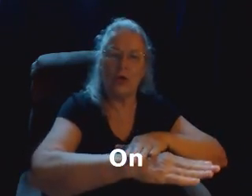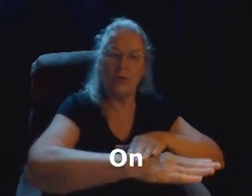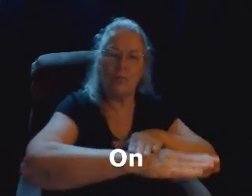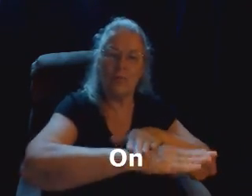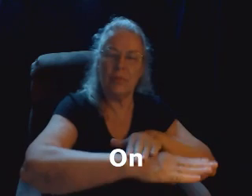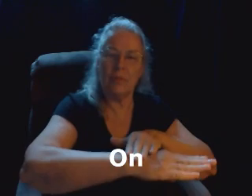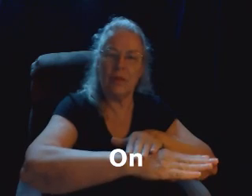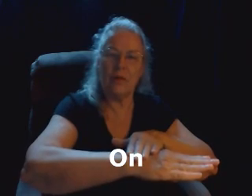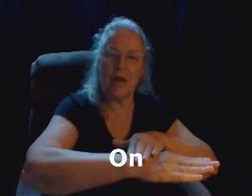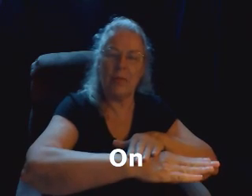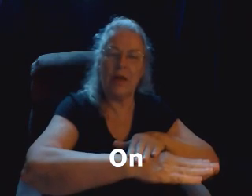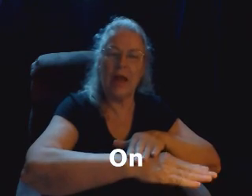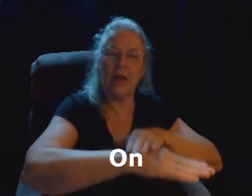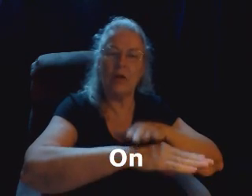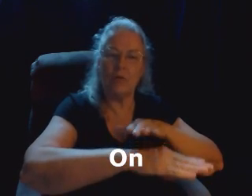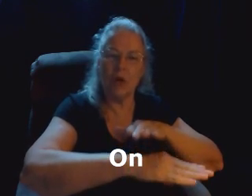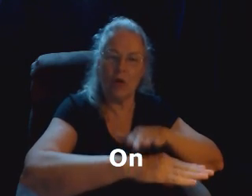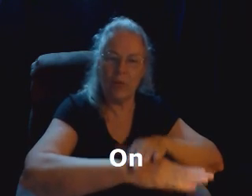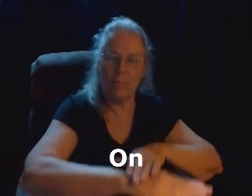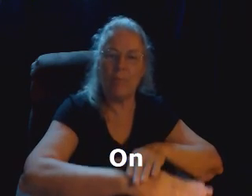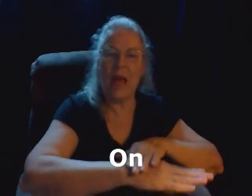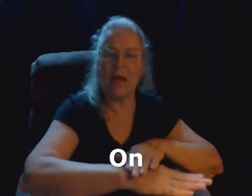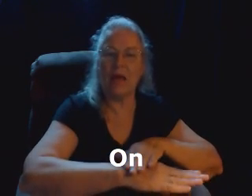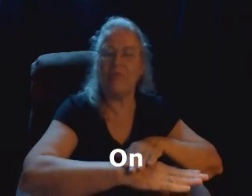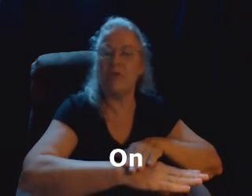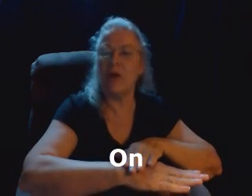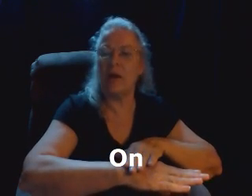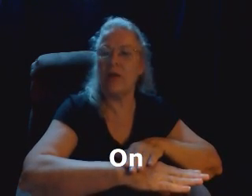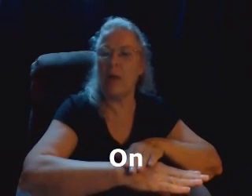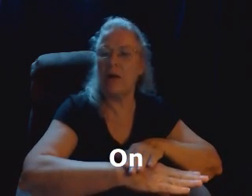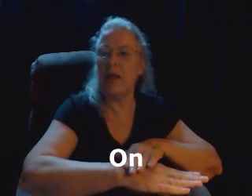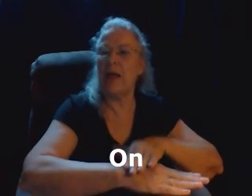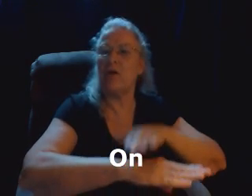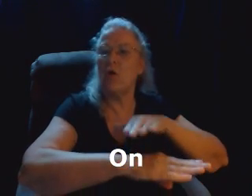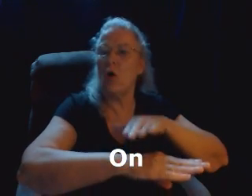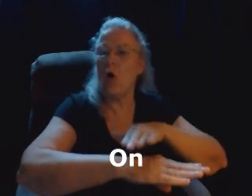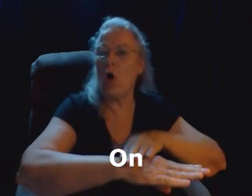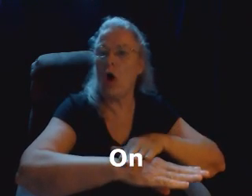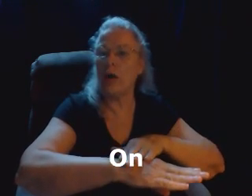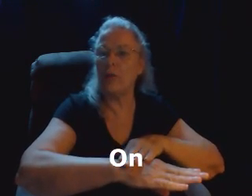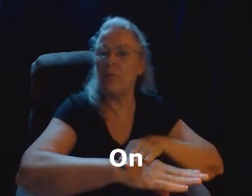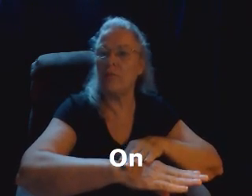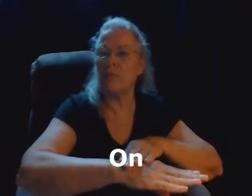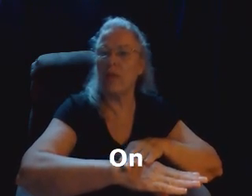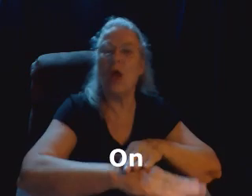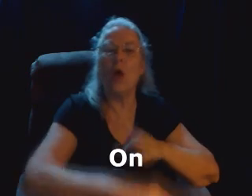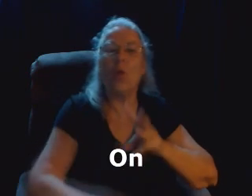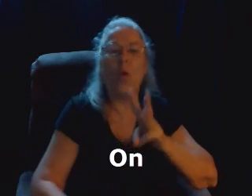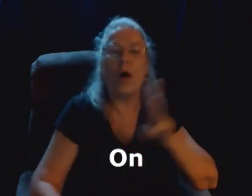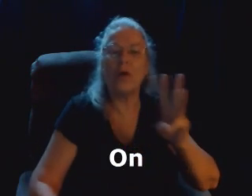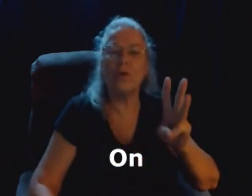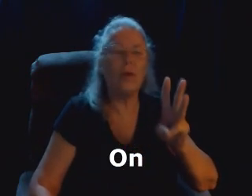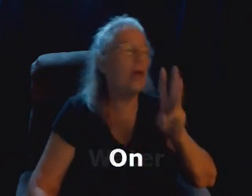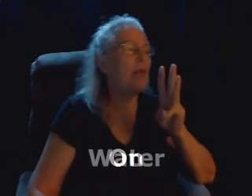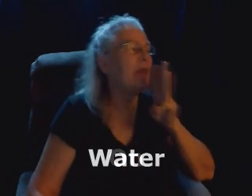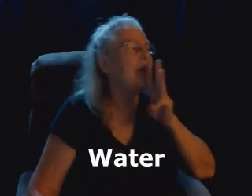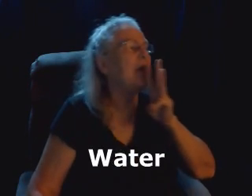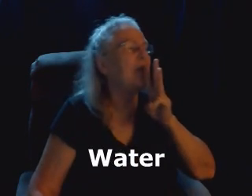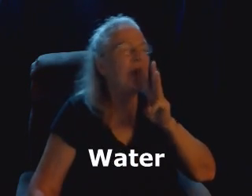your dominant hand goes on the back of your non-dominant hand, on, water, the W